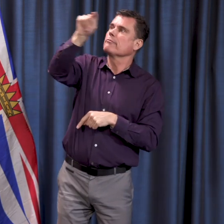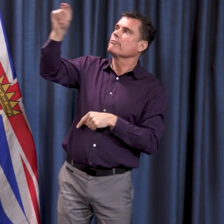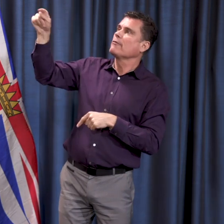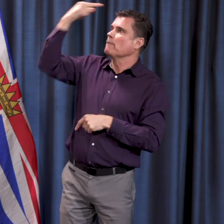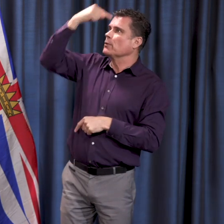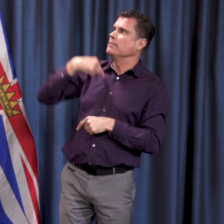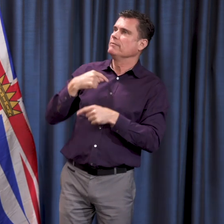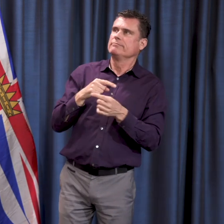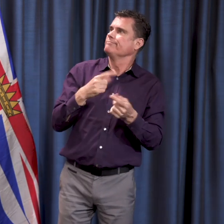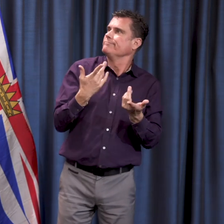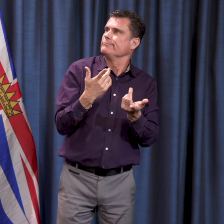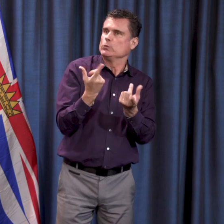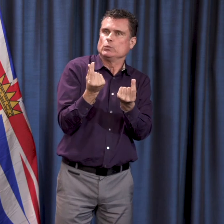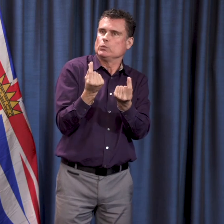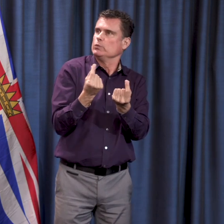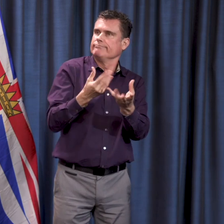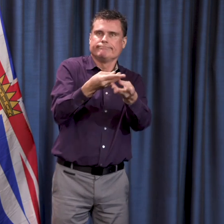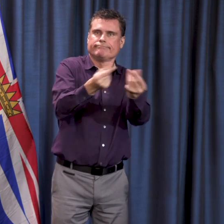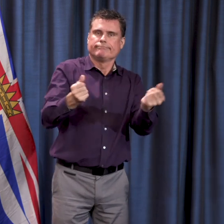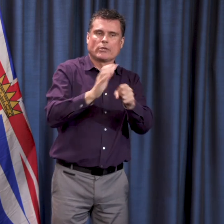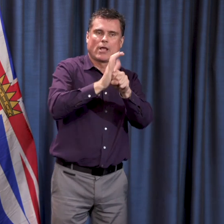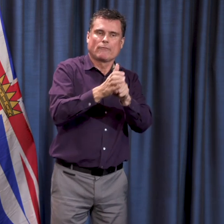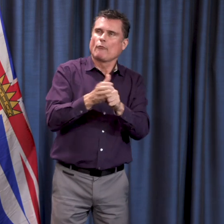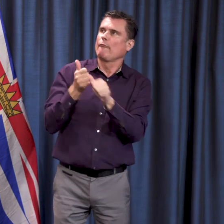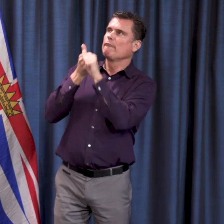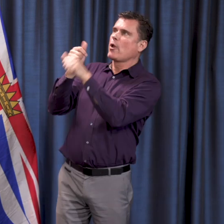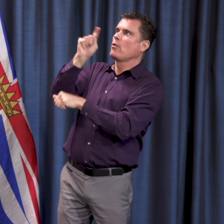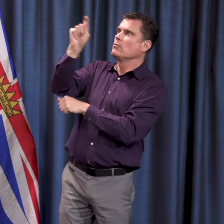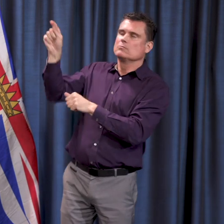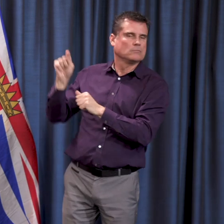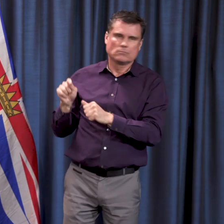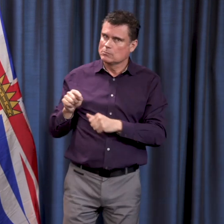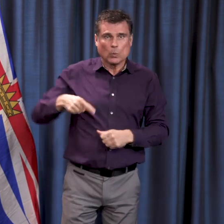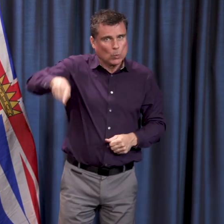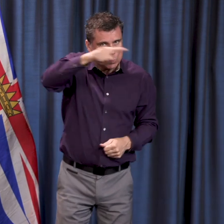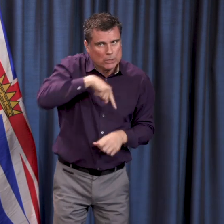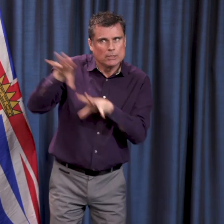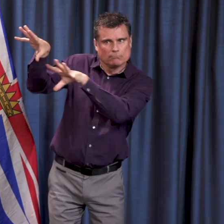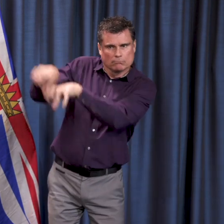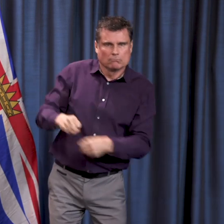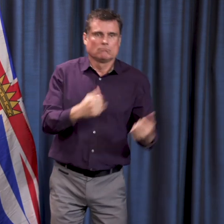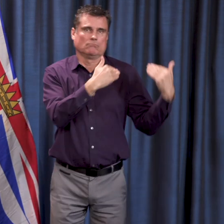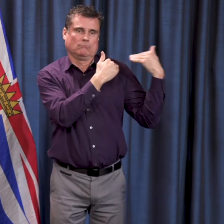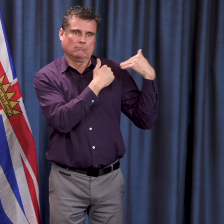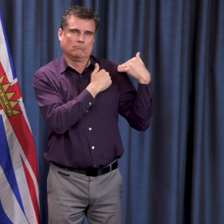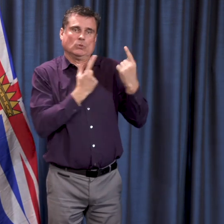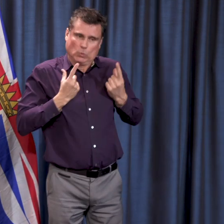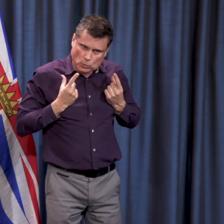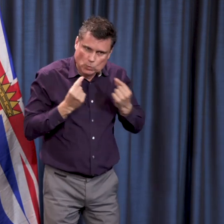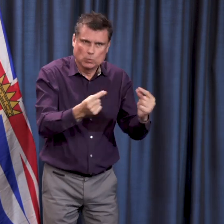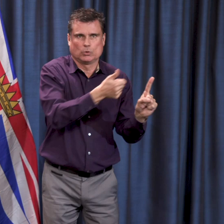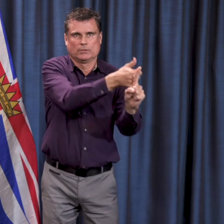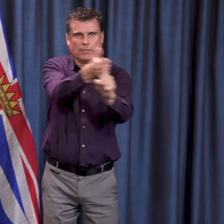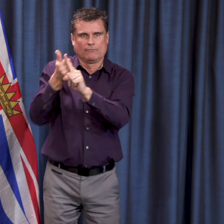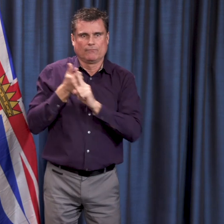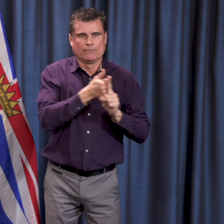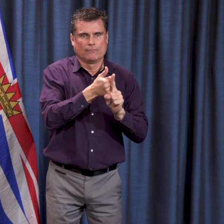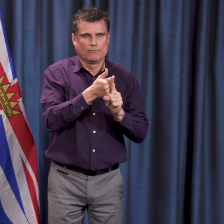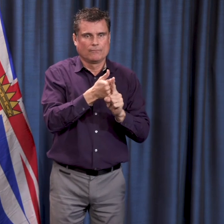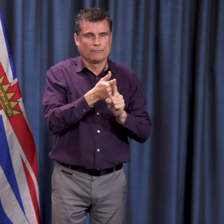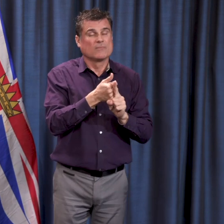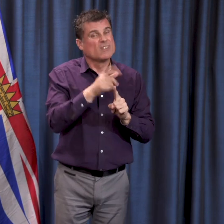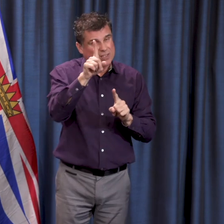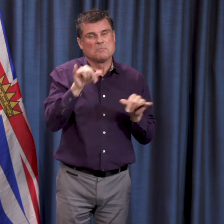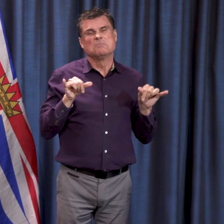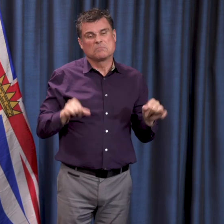We must take care, all of us. The number of cases we've been seeing will continue to rise. It will. The next few weeks will be very, very